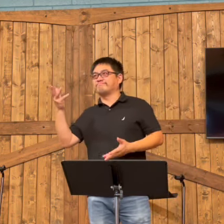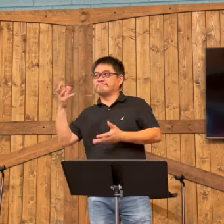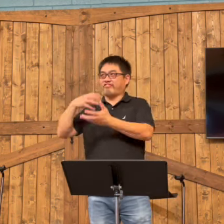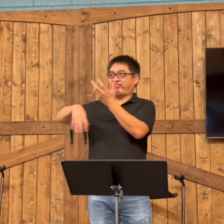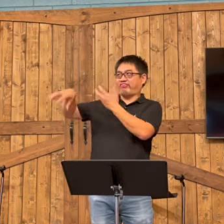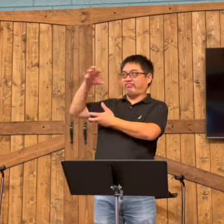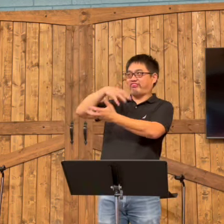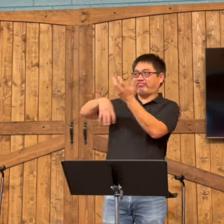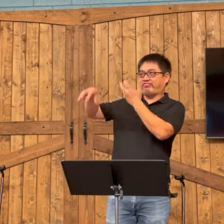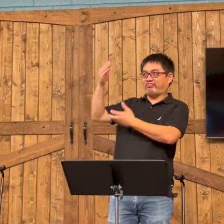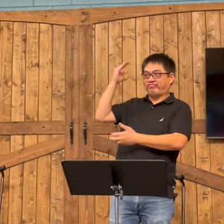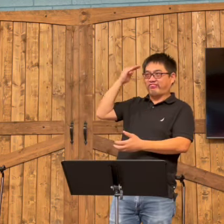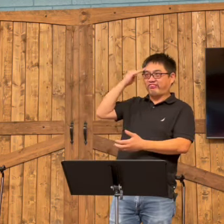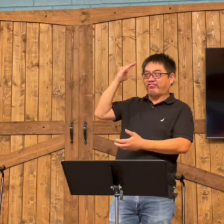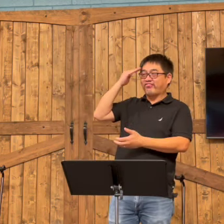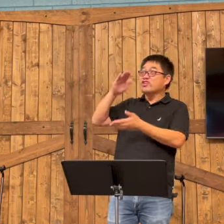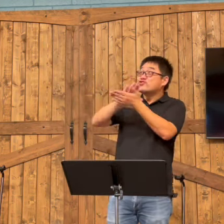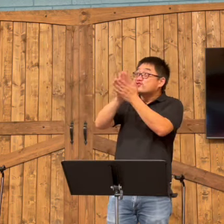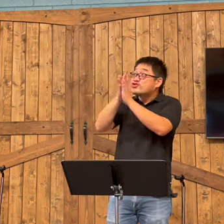Now, Satan tries to confuse us.